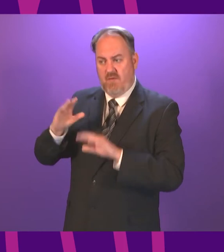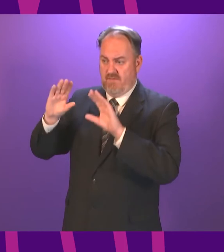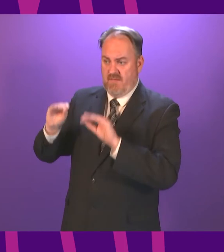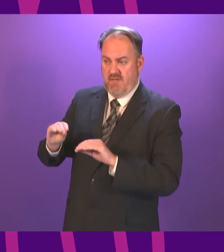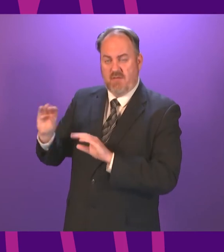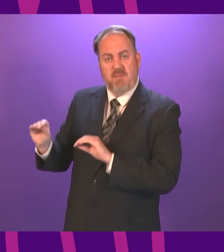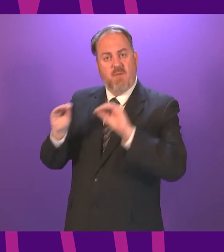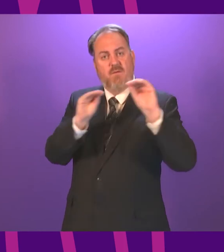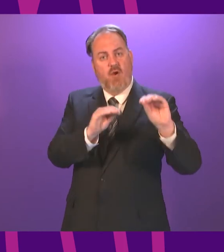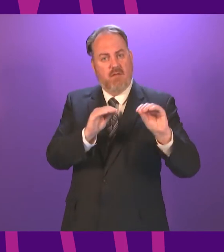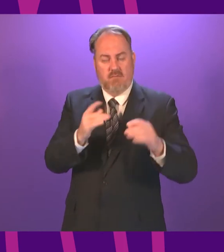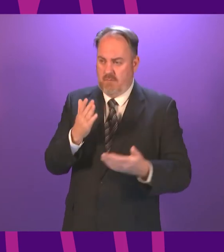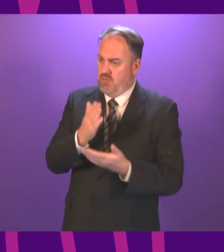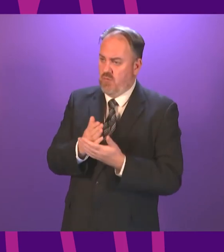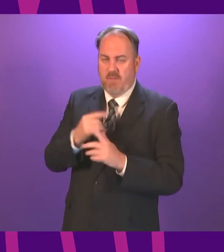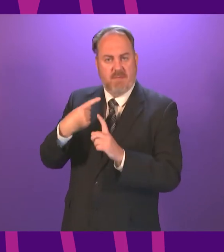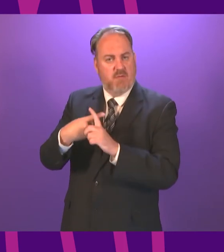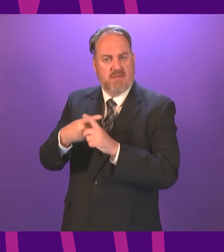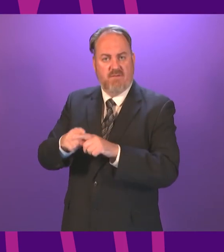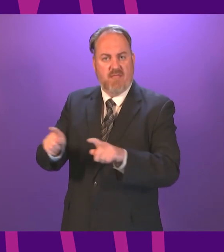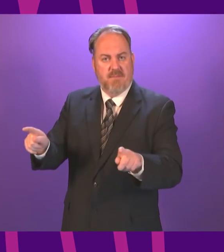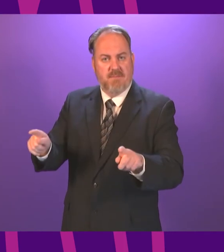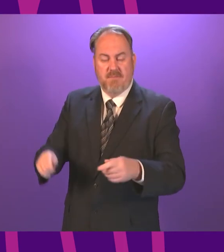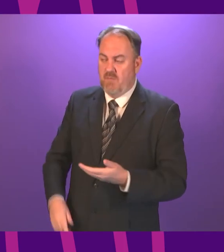I call Ross Greer to be followed by Beatrice Wishart.